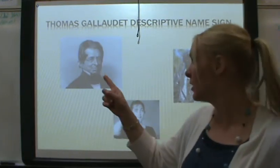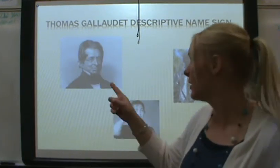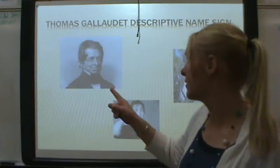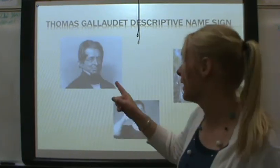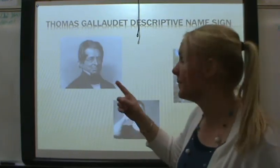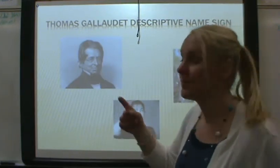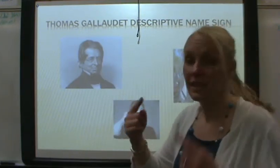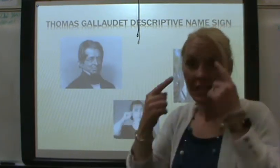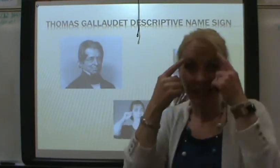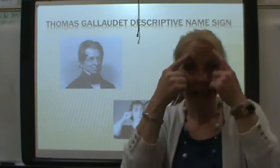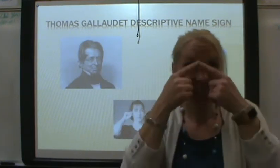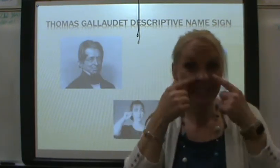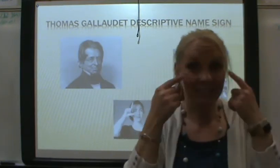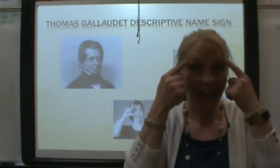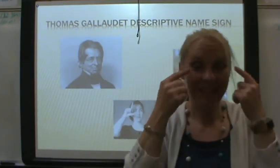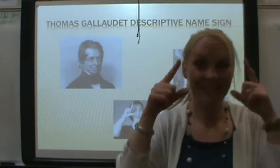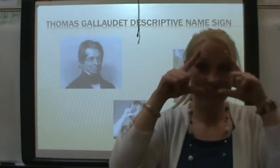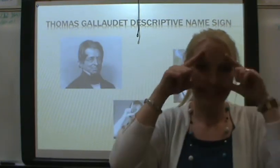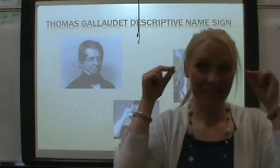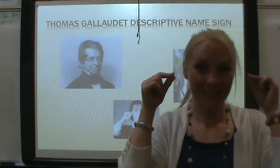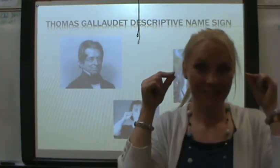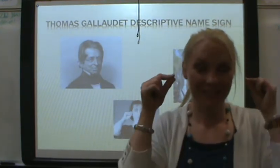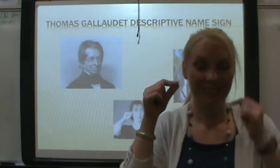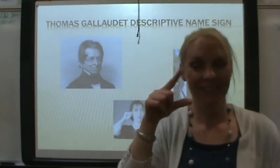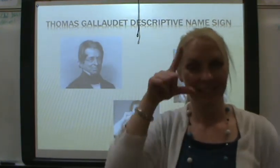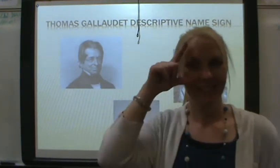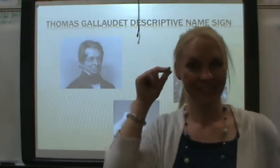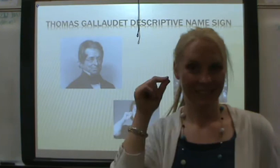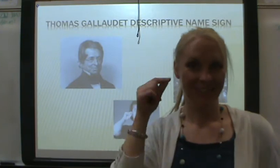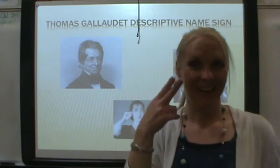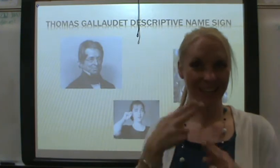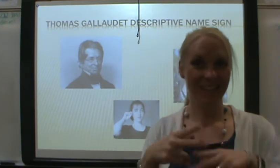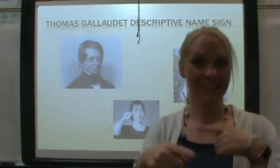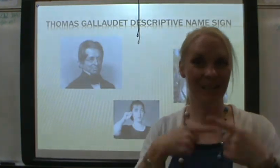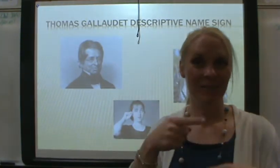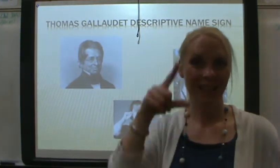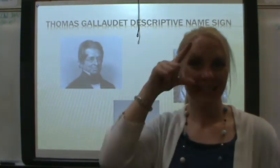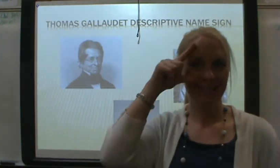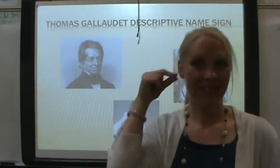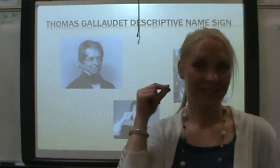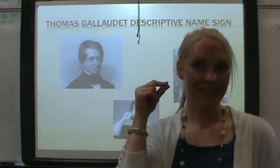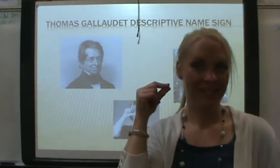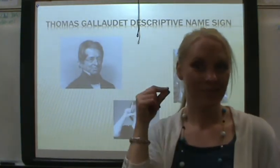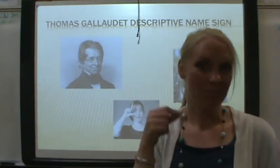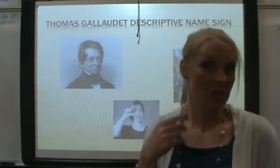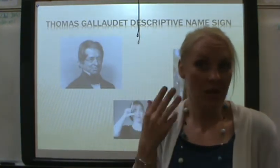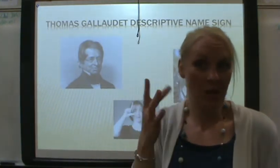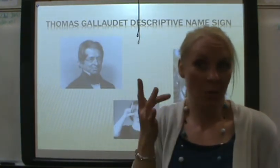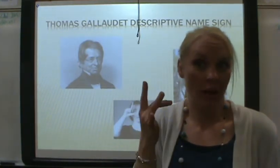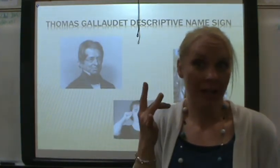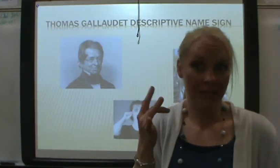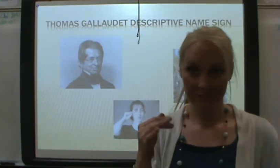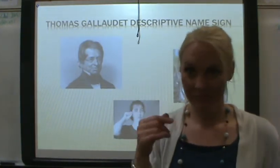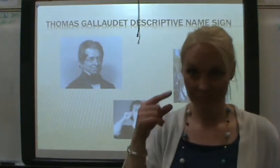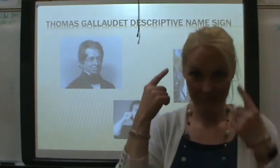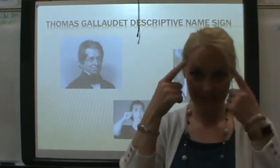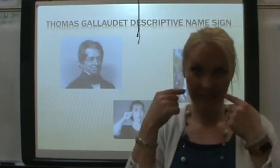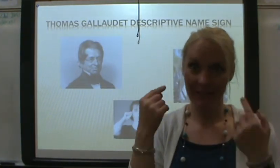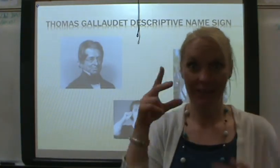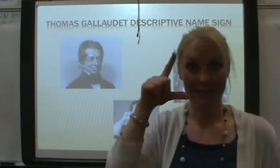Right? He has glasses. Right? His name sign is this. Why? Because he has glasses.